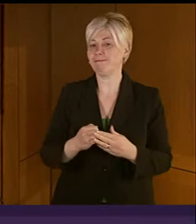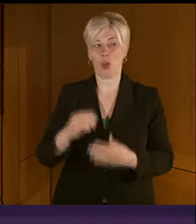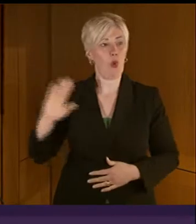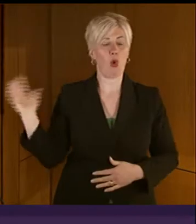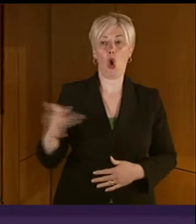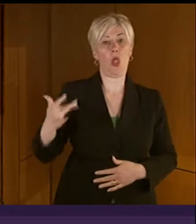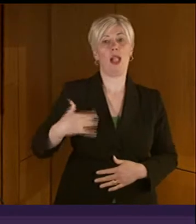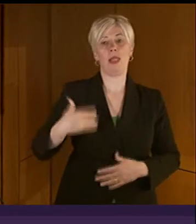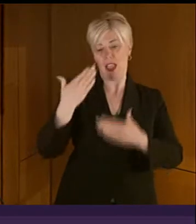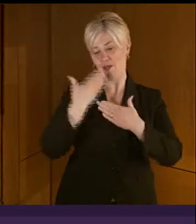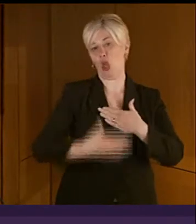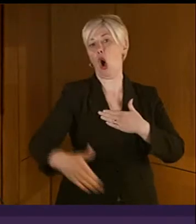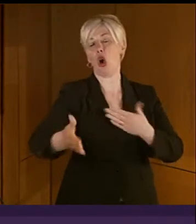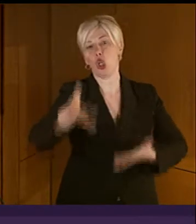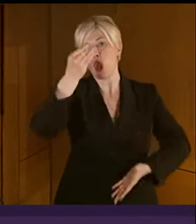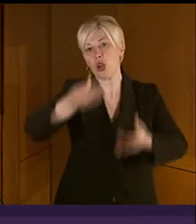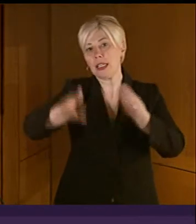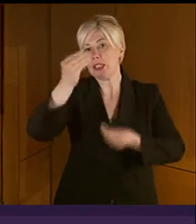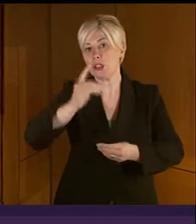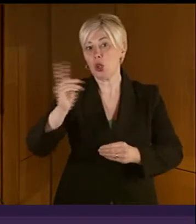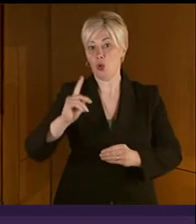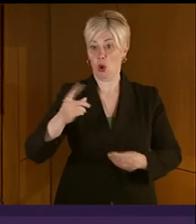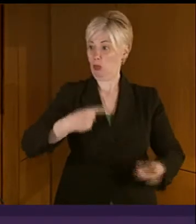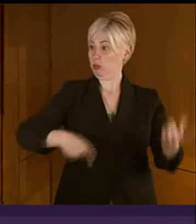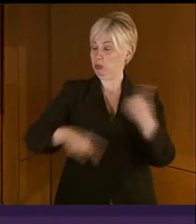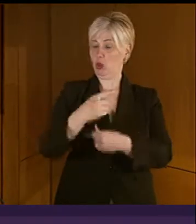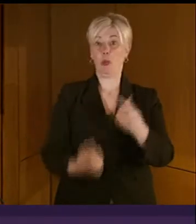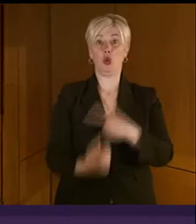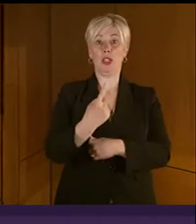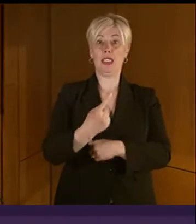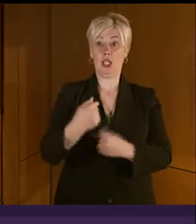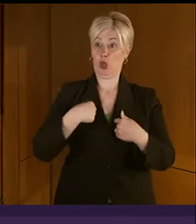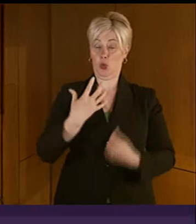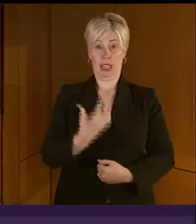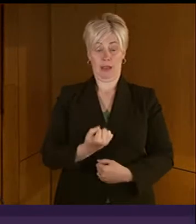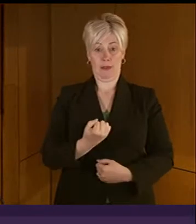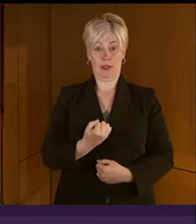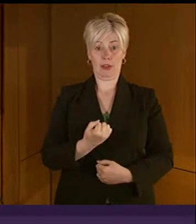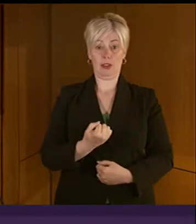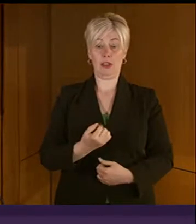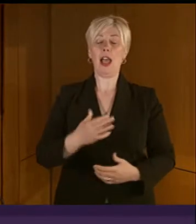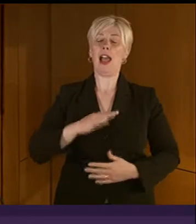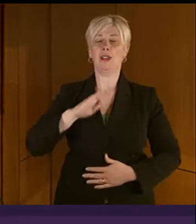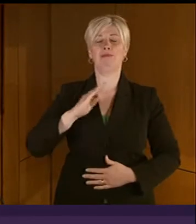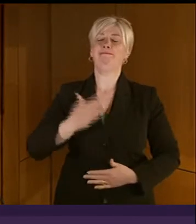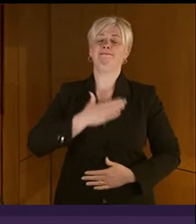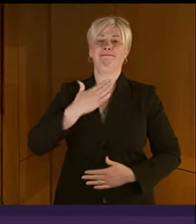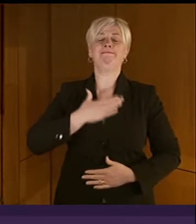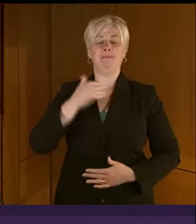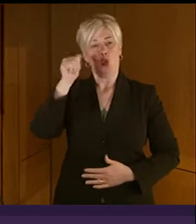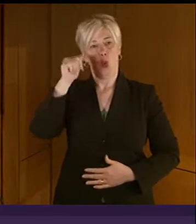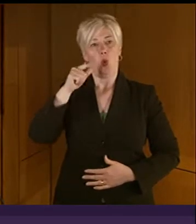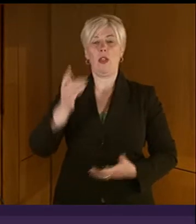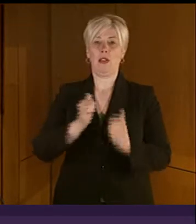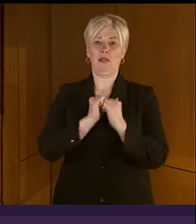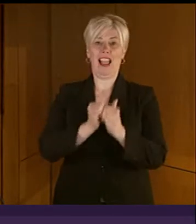consider what we will make of the opportunities which come our way and I am reassured to know that we maintain these values